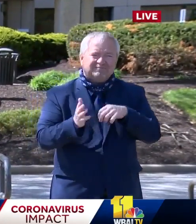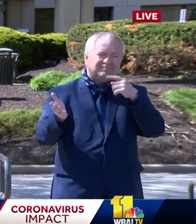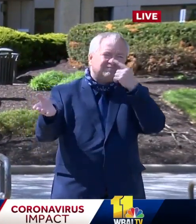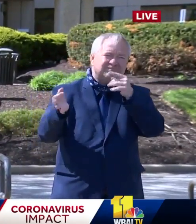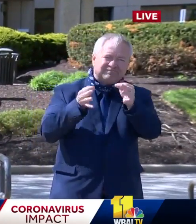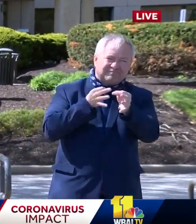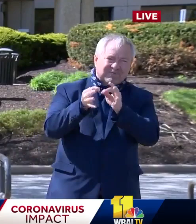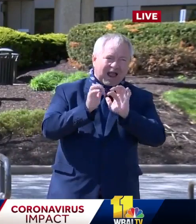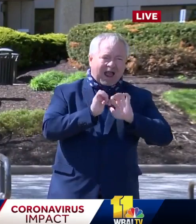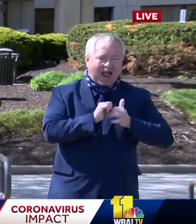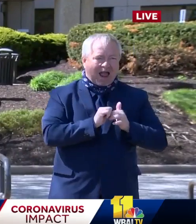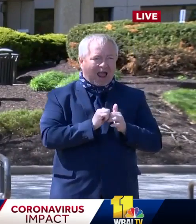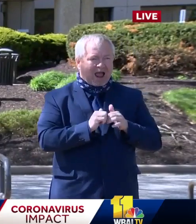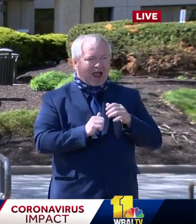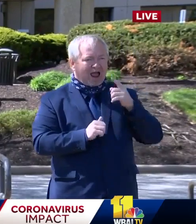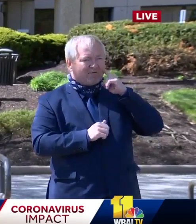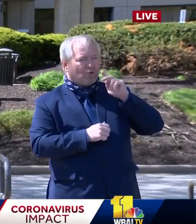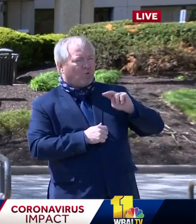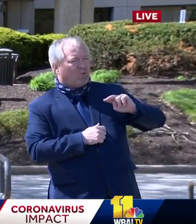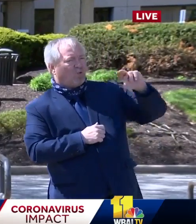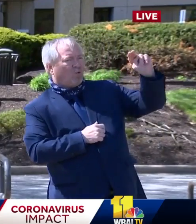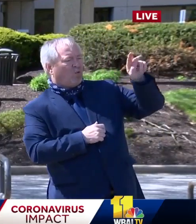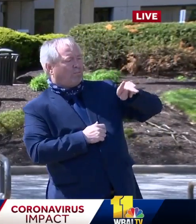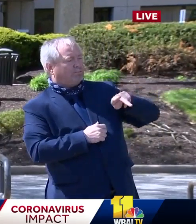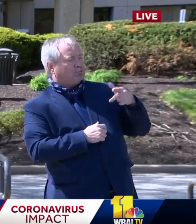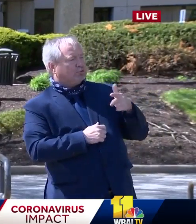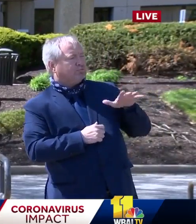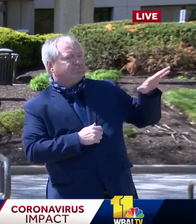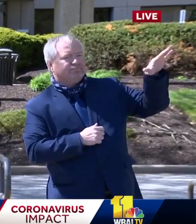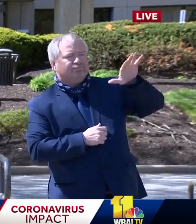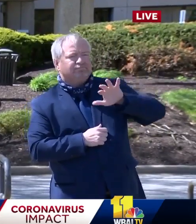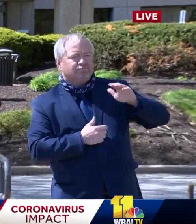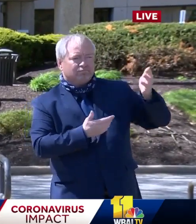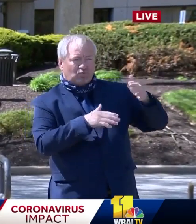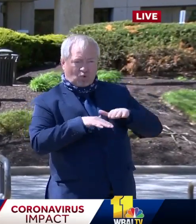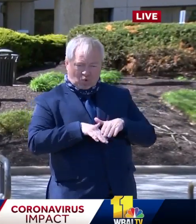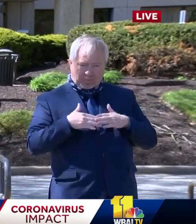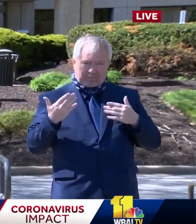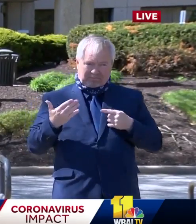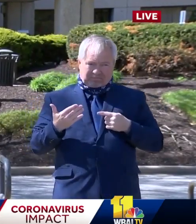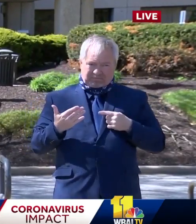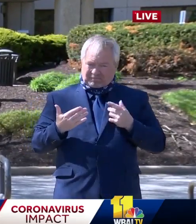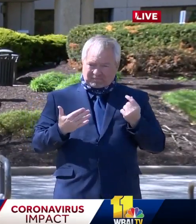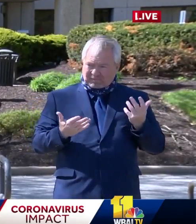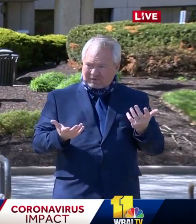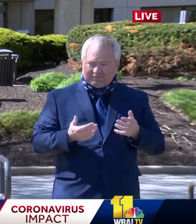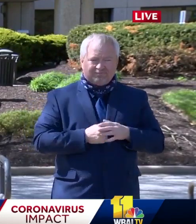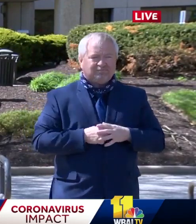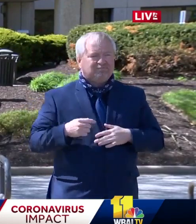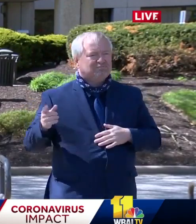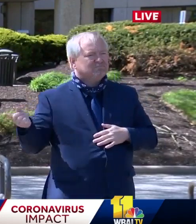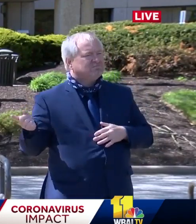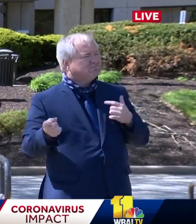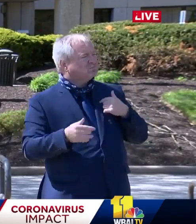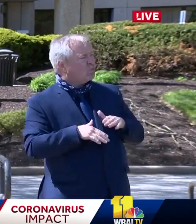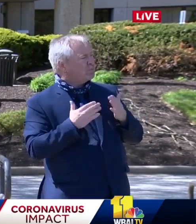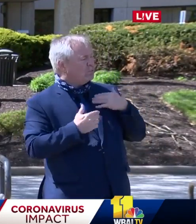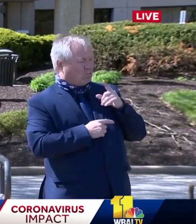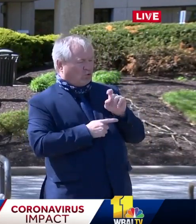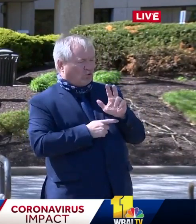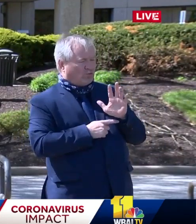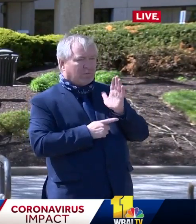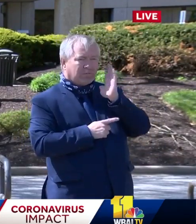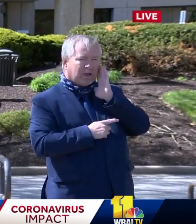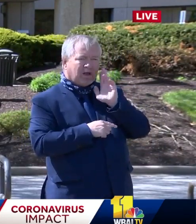So that, so opening this facility really helps the entire county 135 additional beds with, I believe we have doctor something, how many ICU